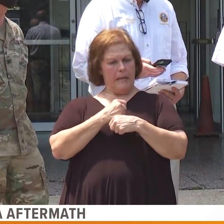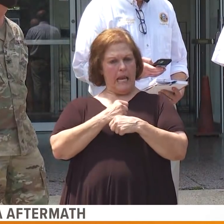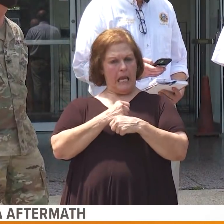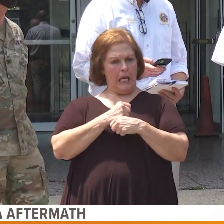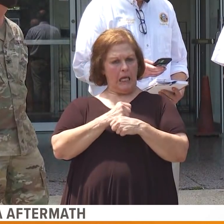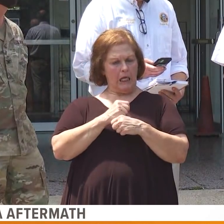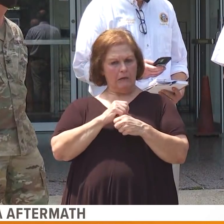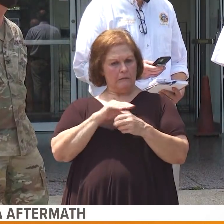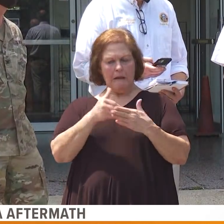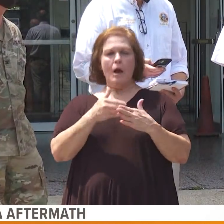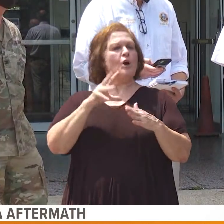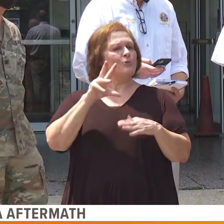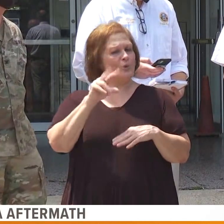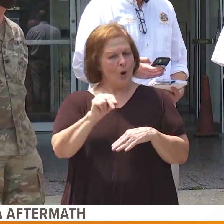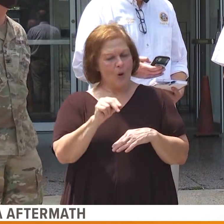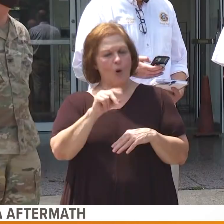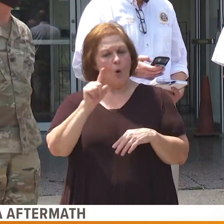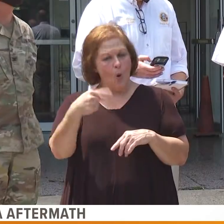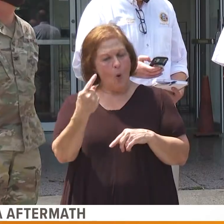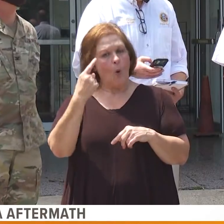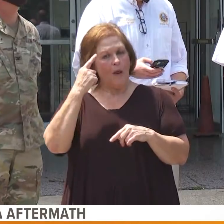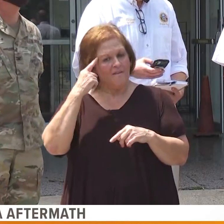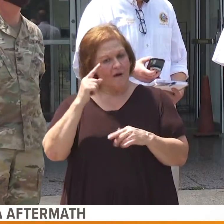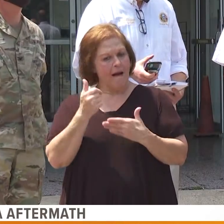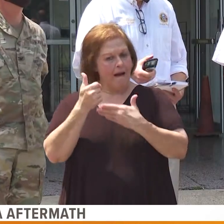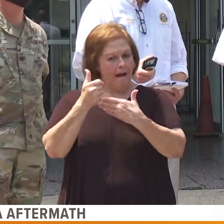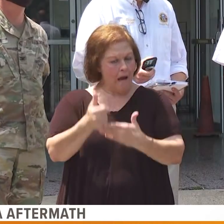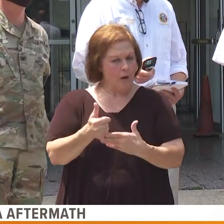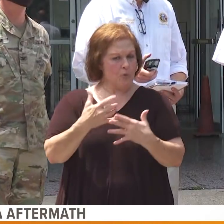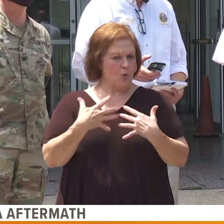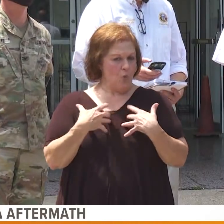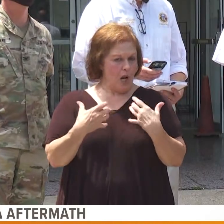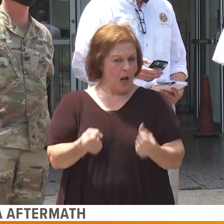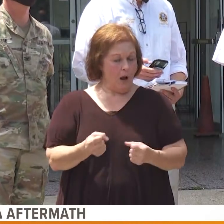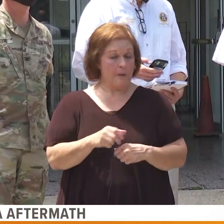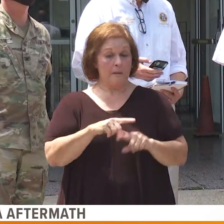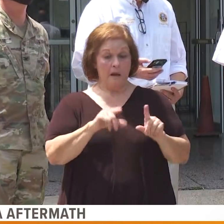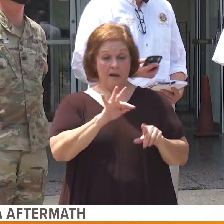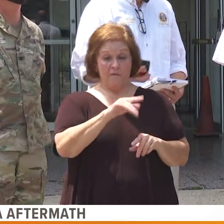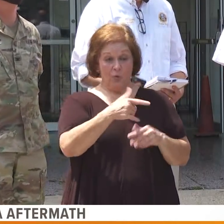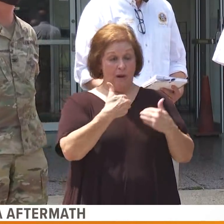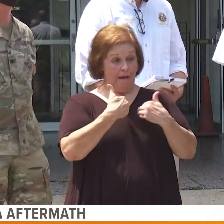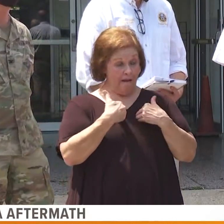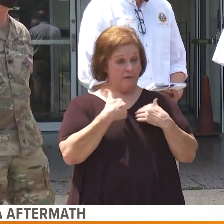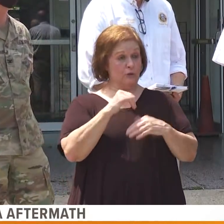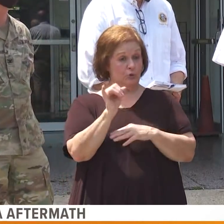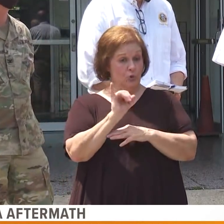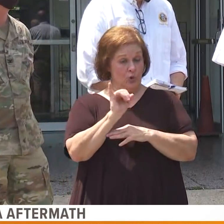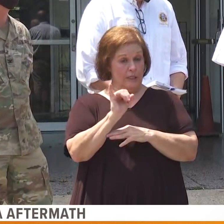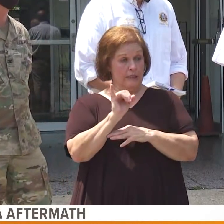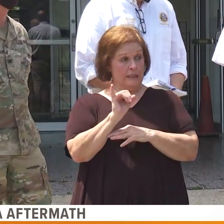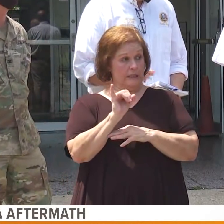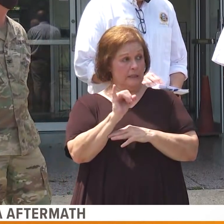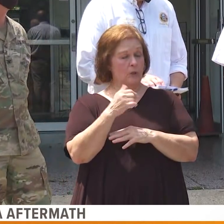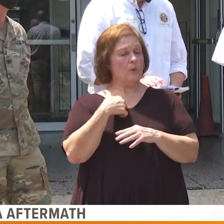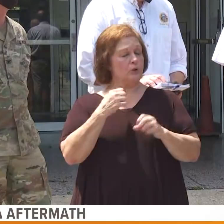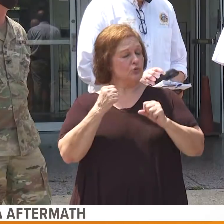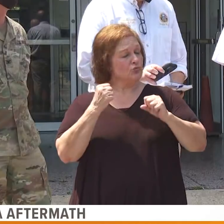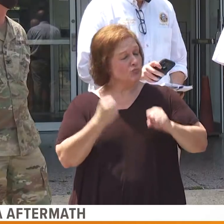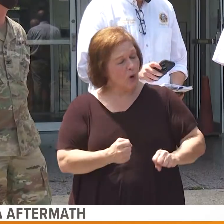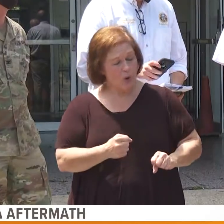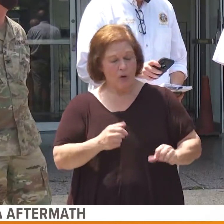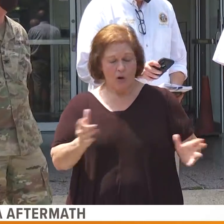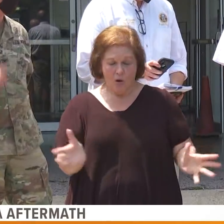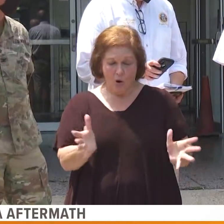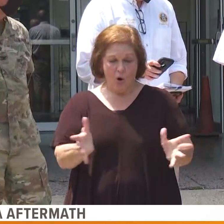household back up on their feet to begin the recovery. But if you have insurance, we strongly encourage you now